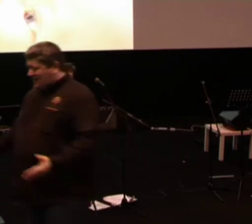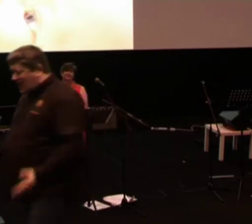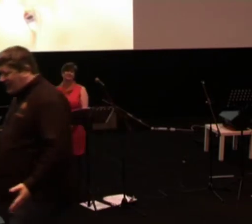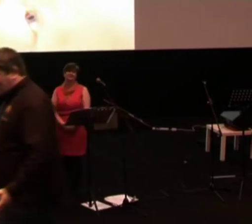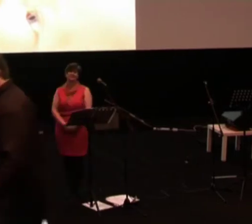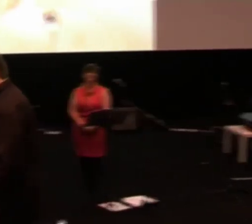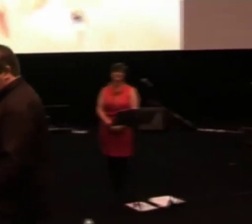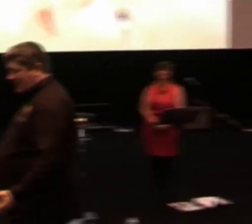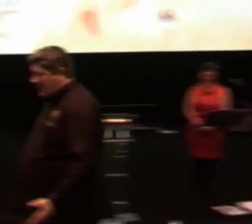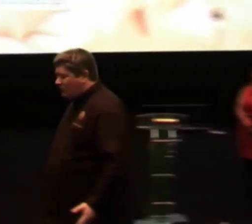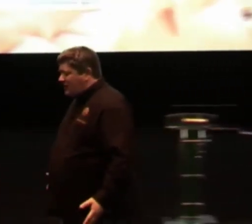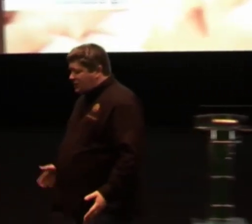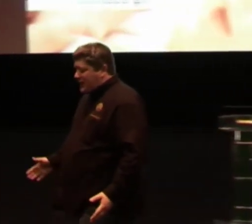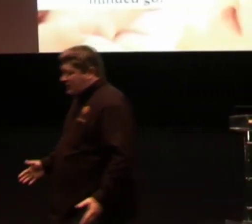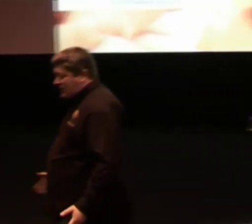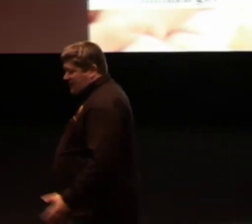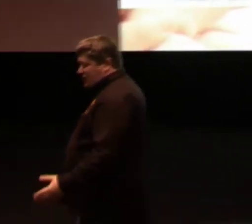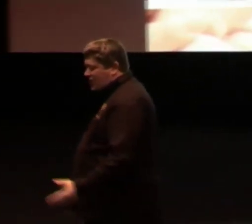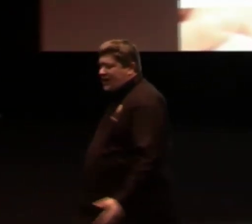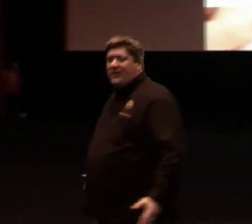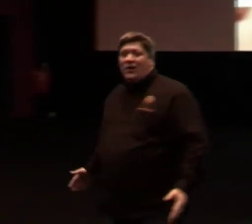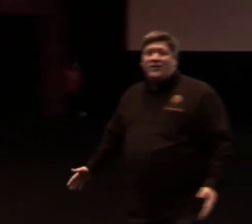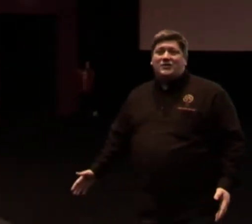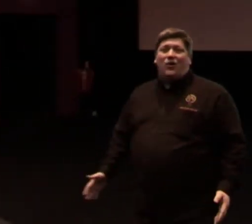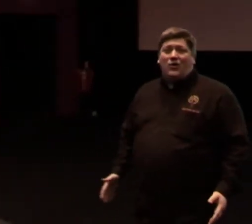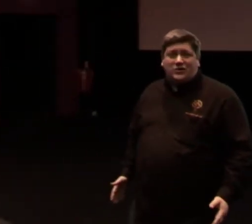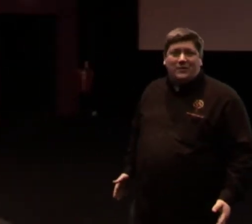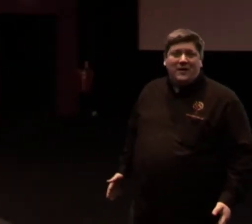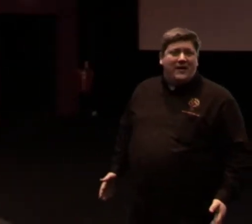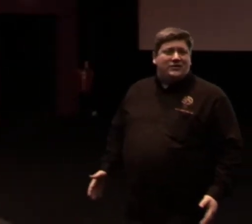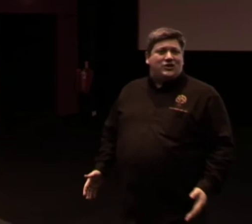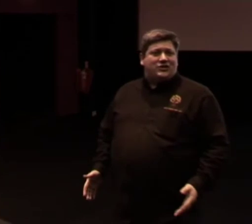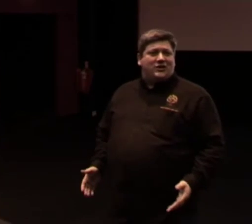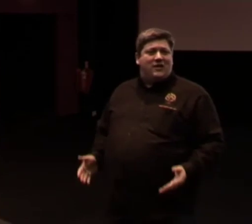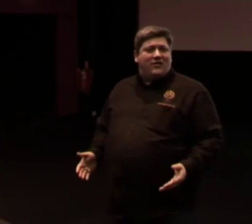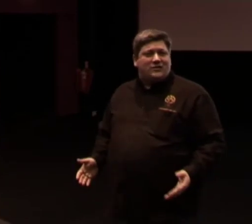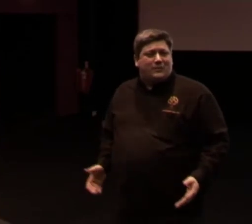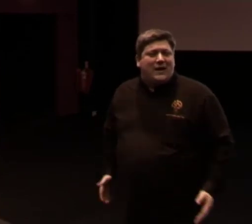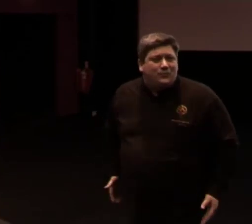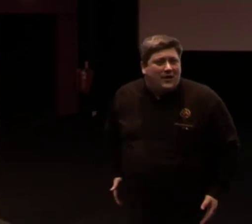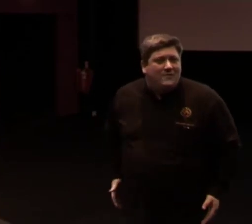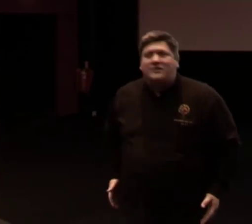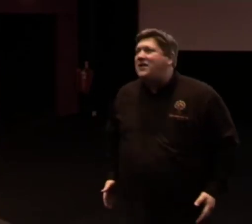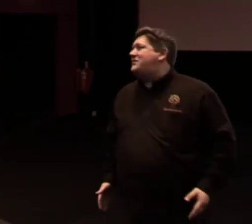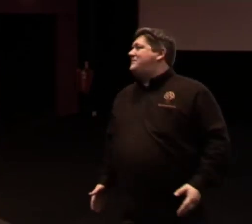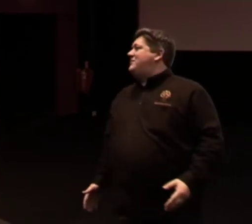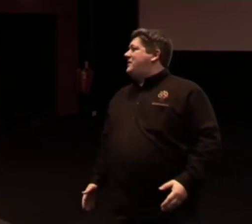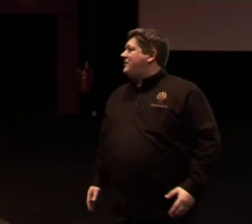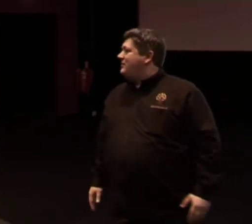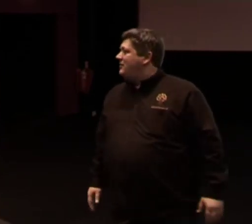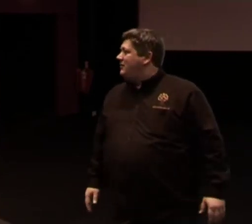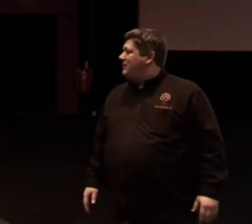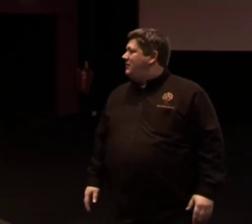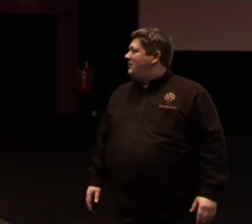They get excited. Righteous person gets sick. And they go, this is awesome. This is just another. is page one in my testimony.